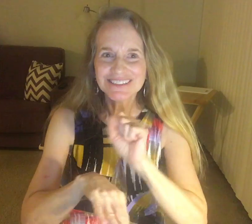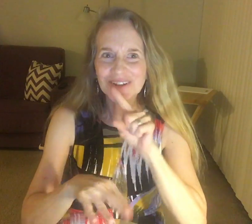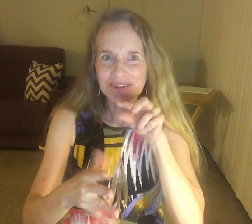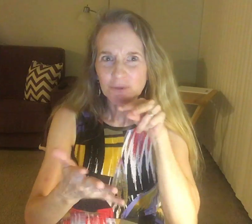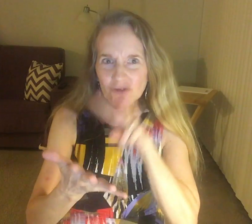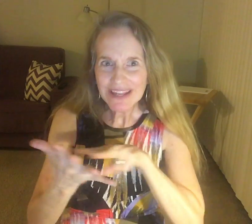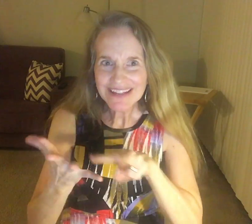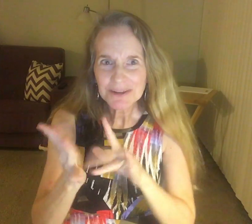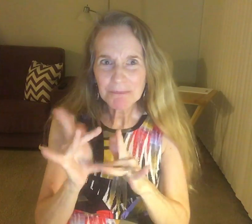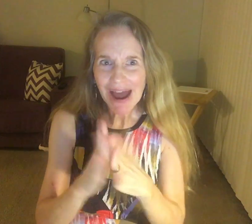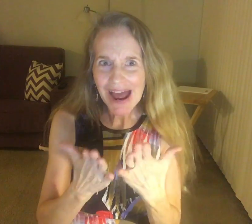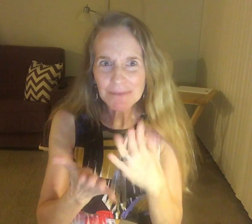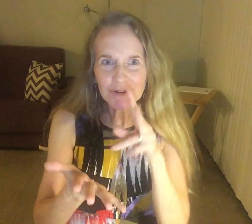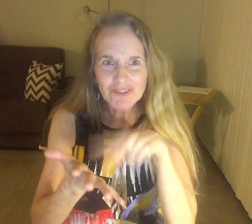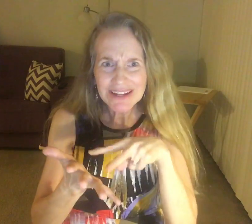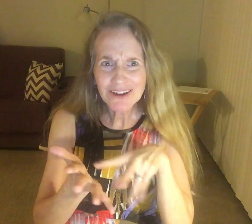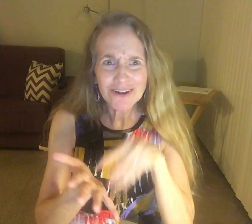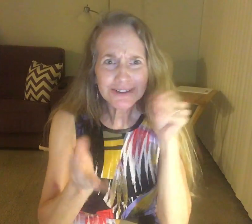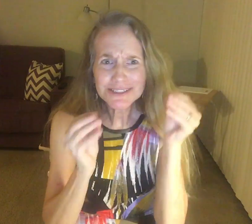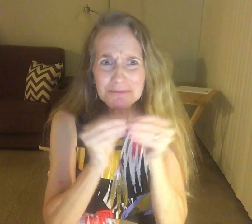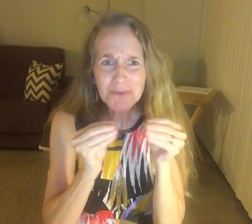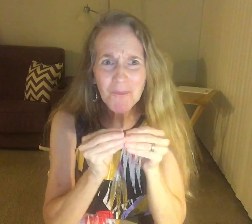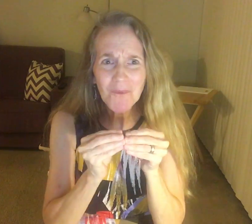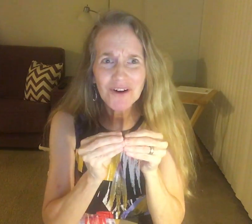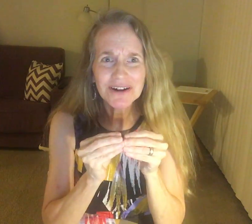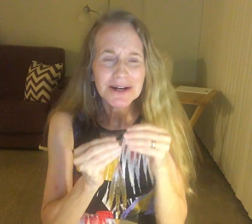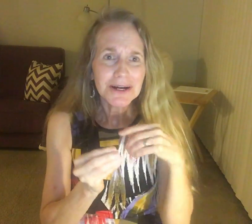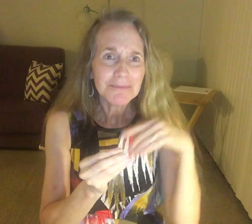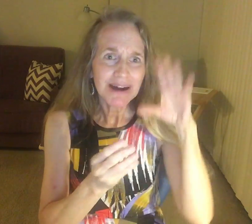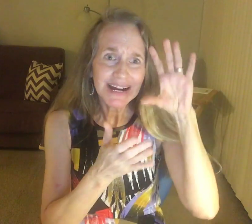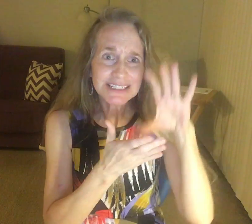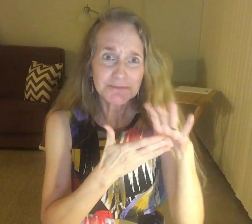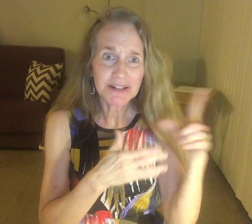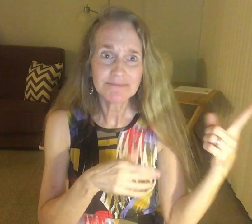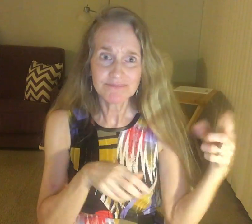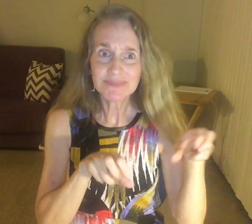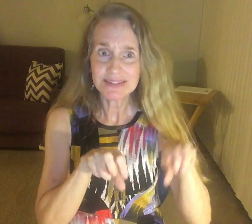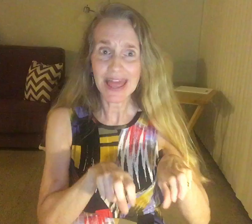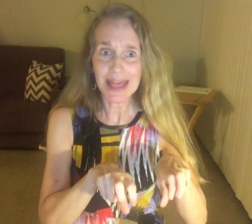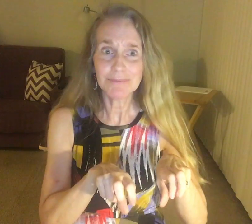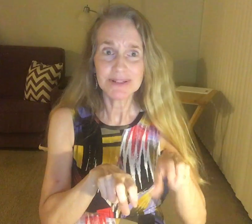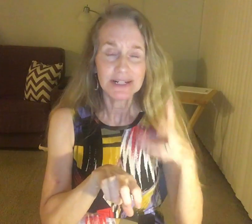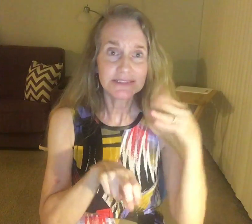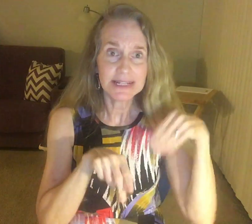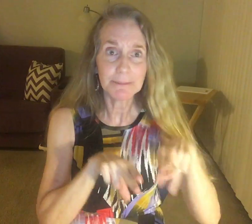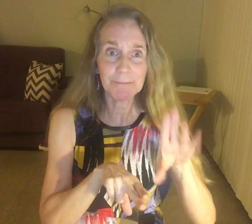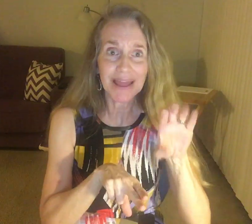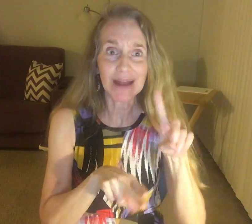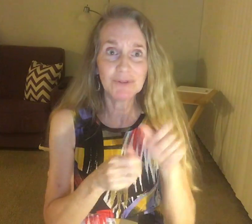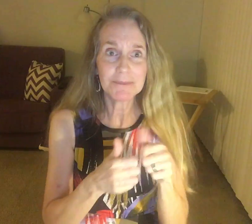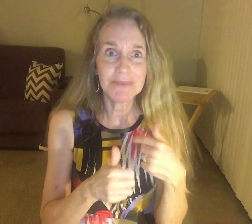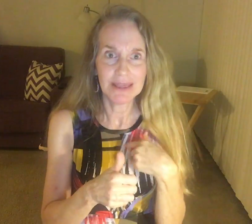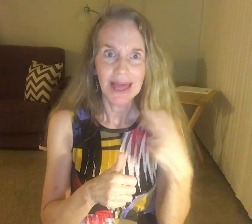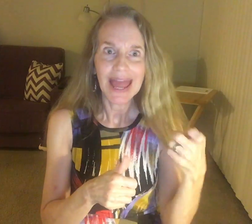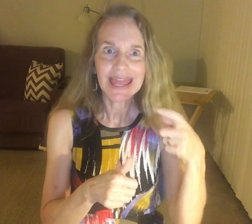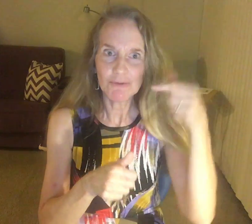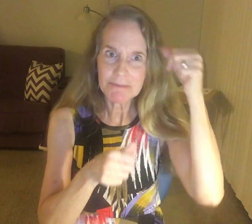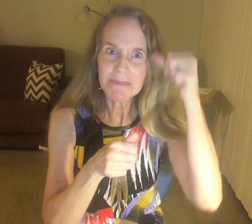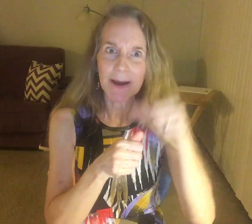you know, so to read the Bible and learn some more. My husband came, you know, in fact, and he never